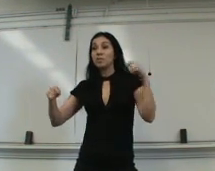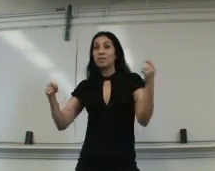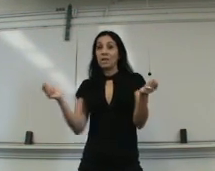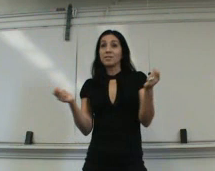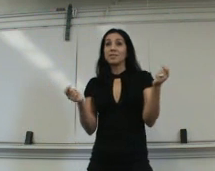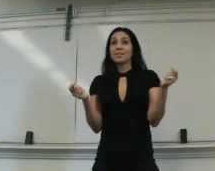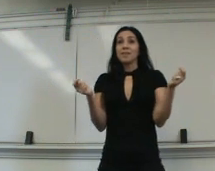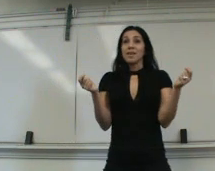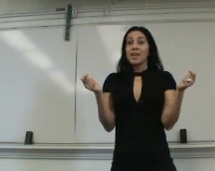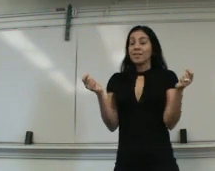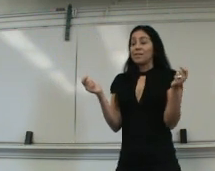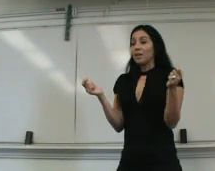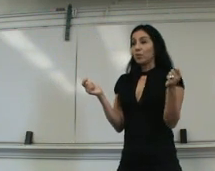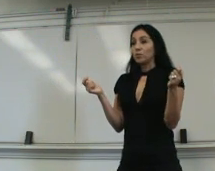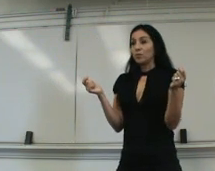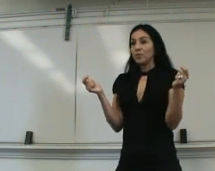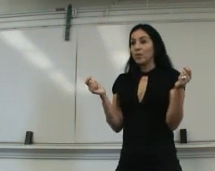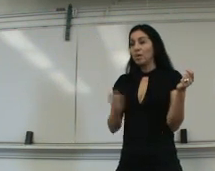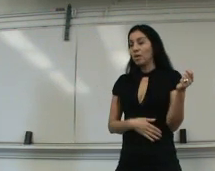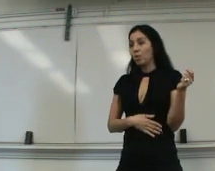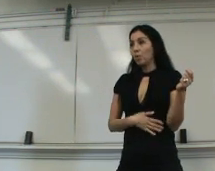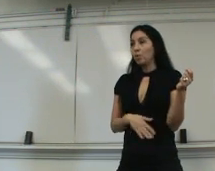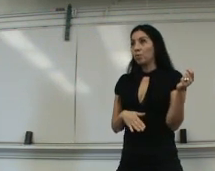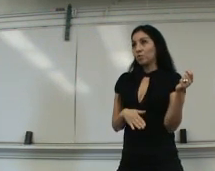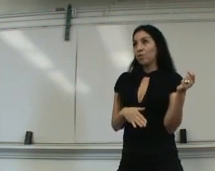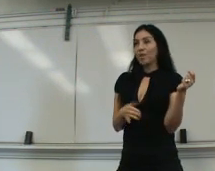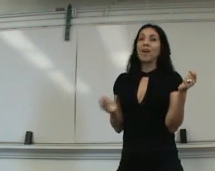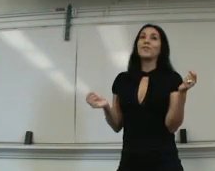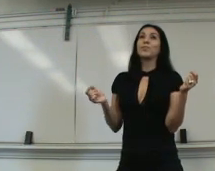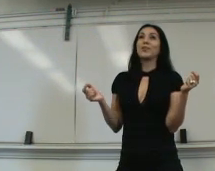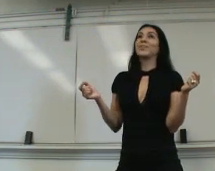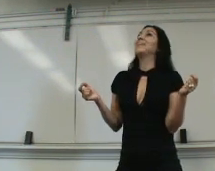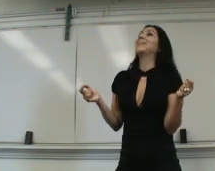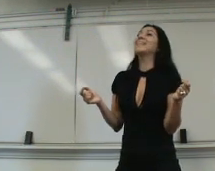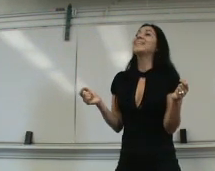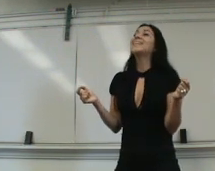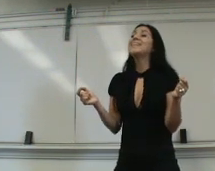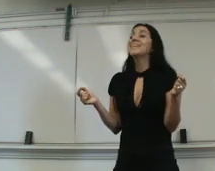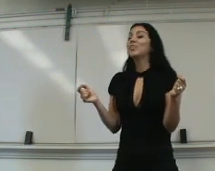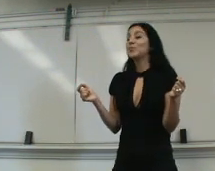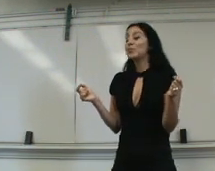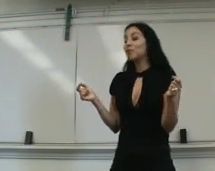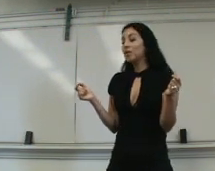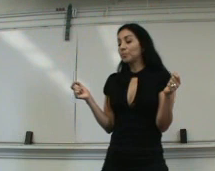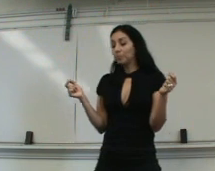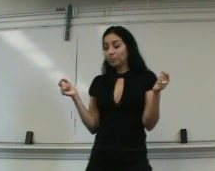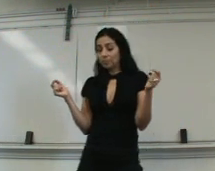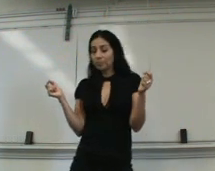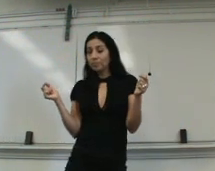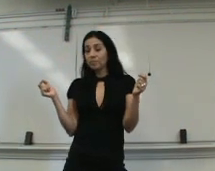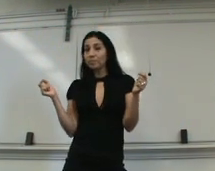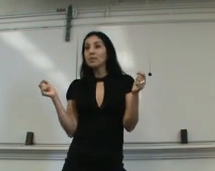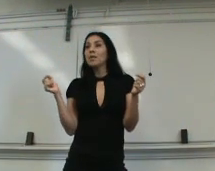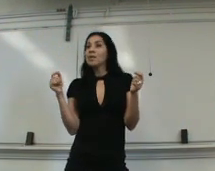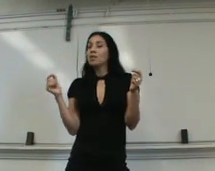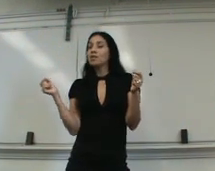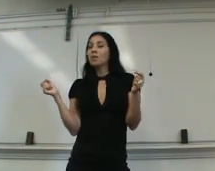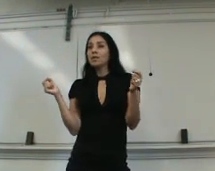really fast. And also, sorry, I have no idea. And also, you know,